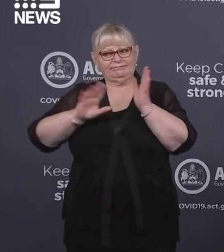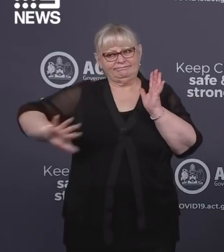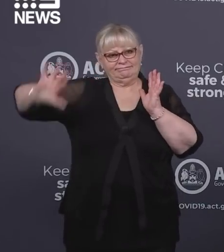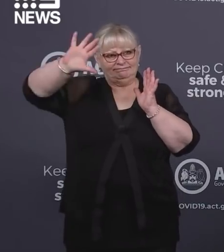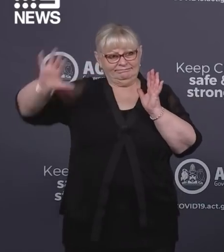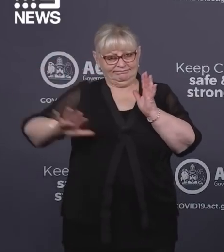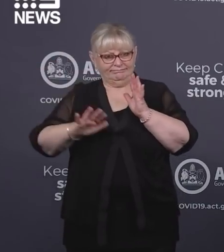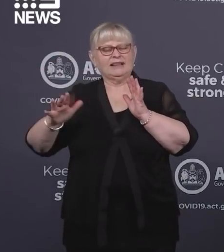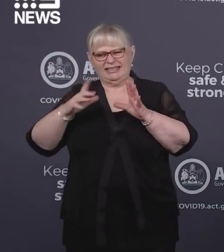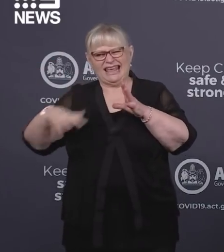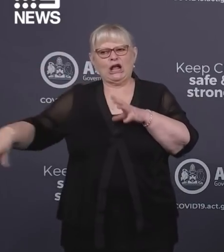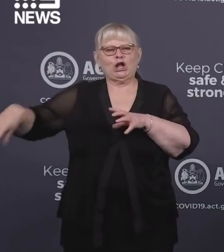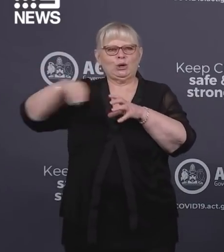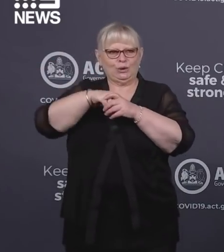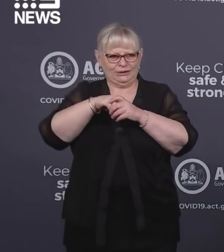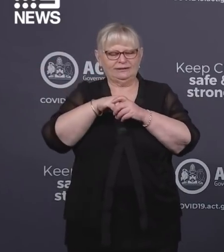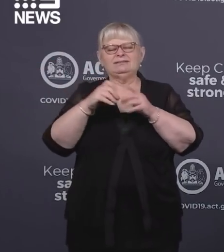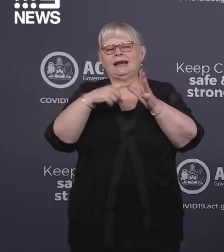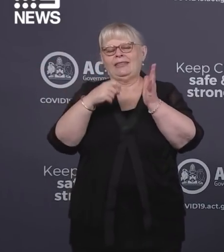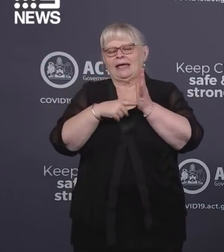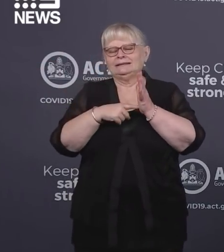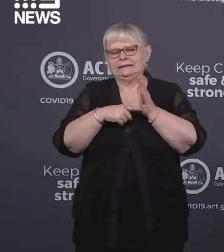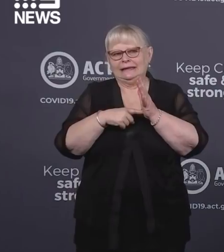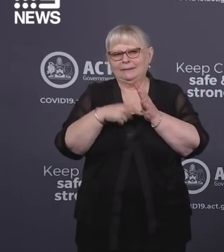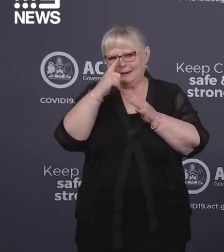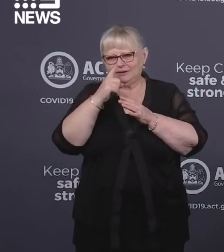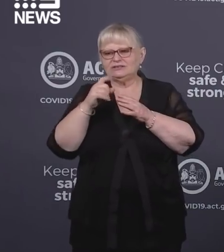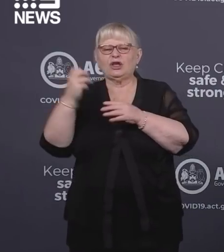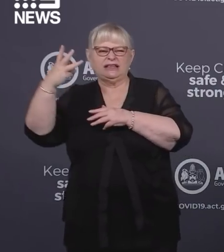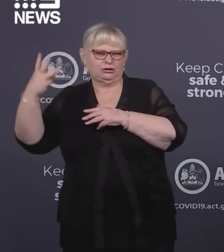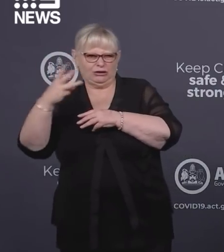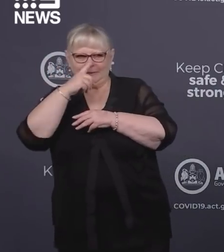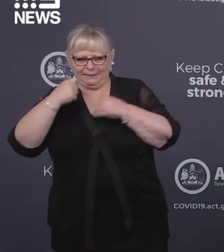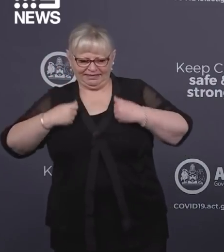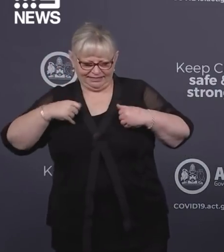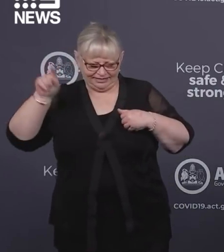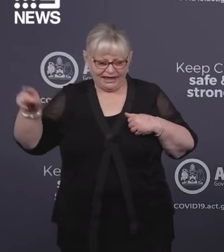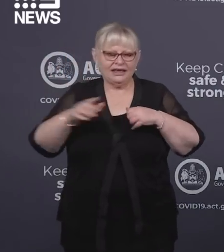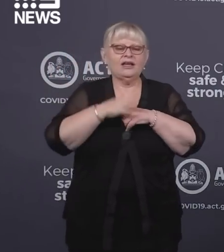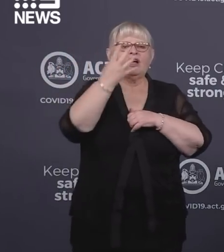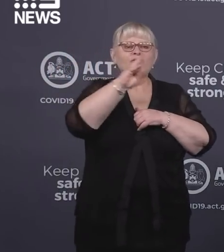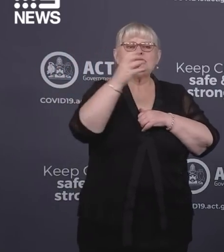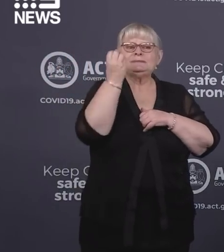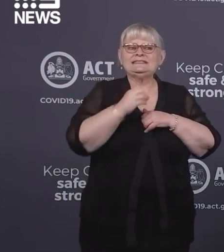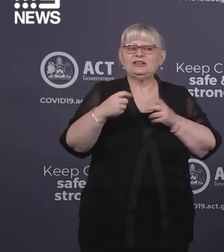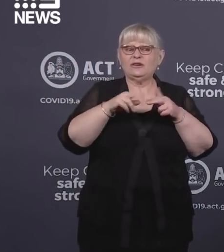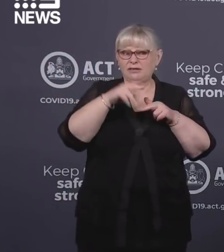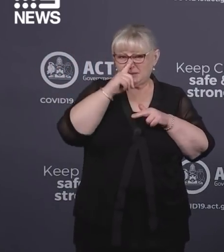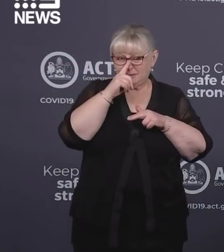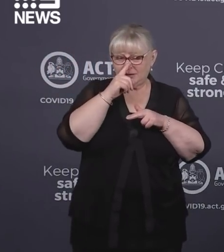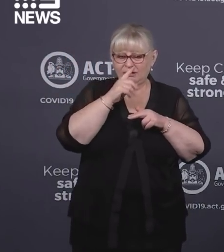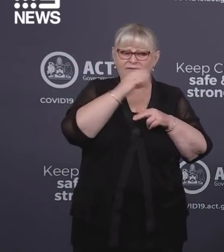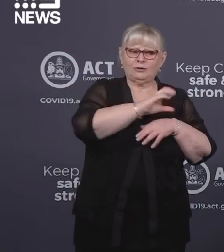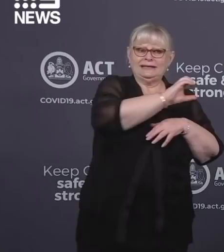which we count as part of our overall ACT outbreak. So no change there. 40% of our cases are in people